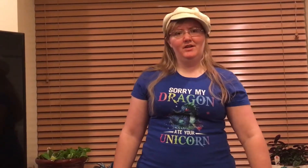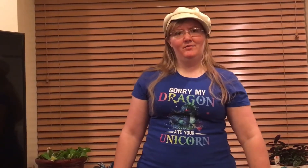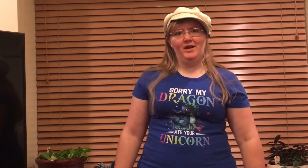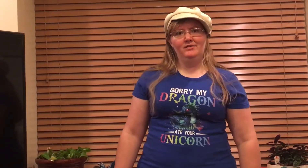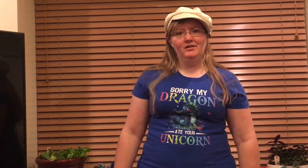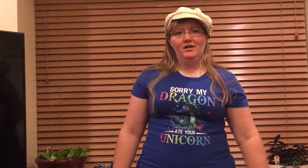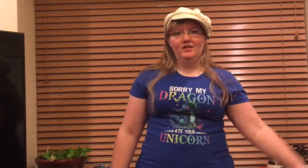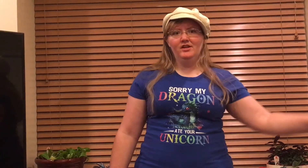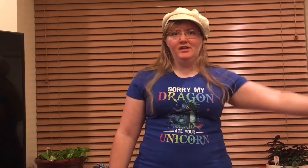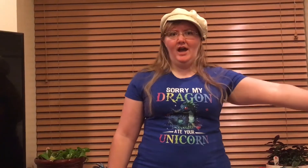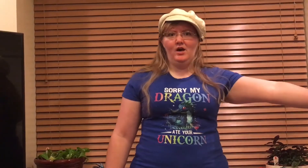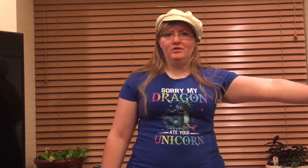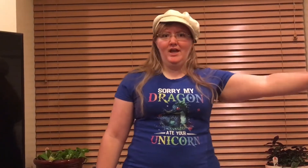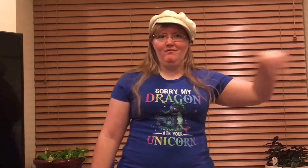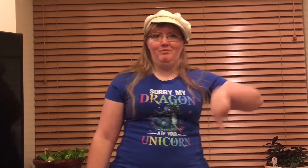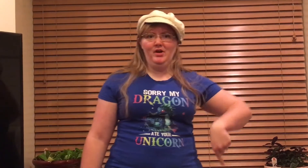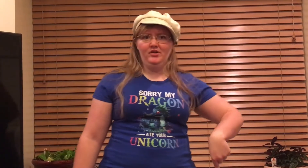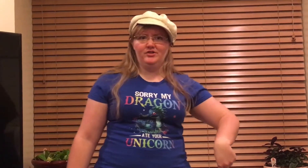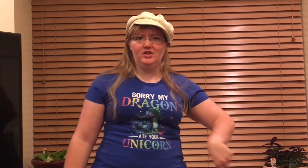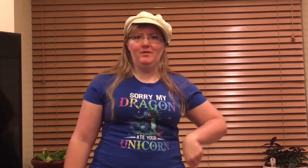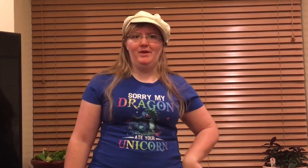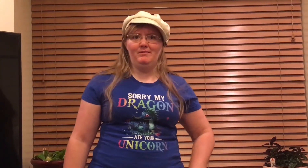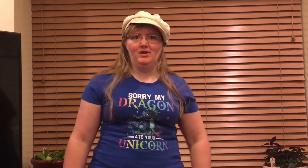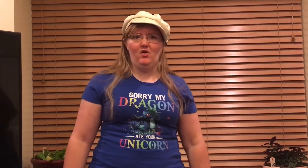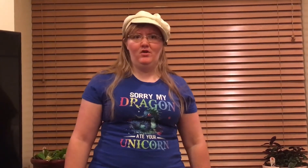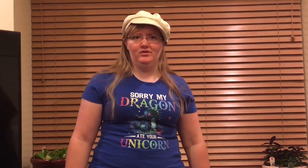other man. The cow gave birth to the baby horse.